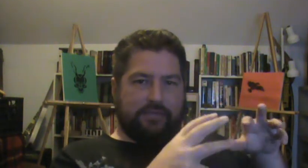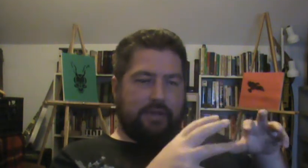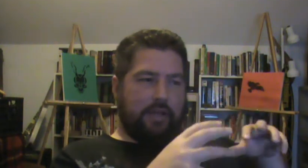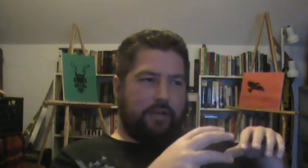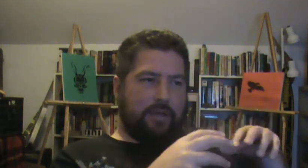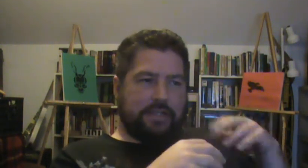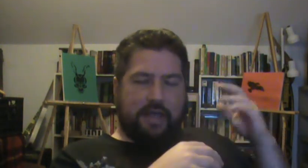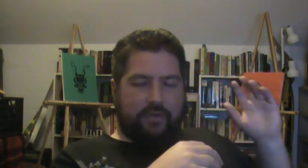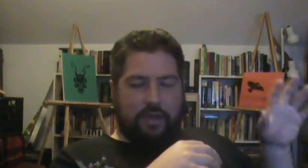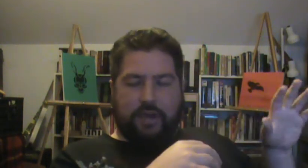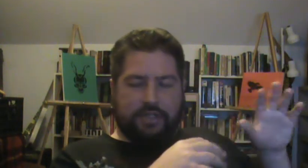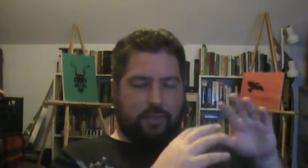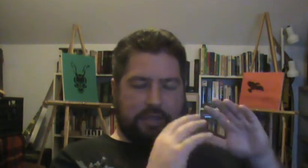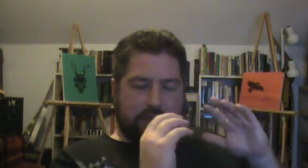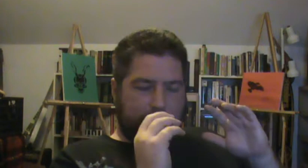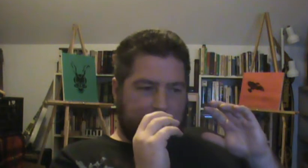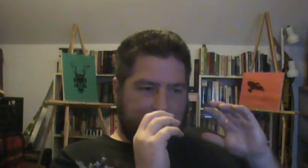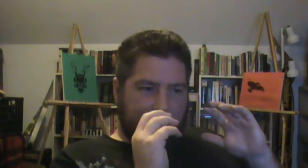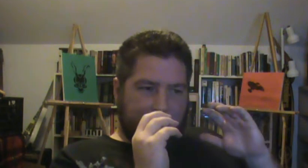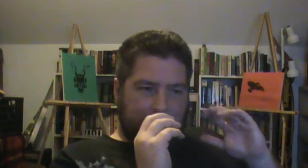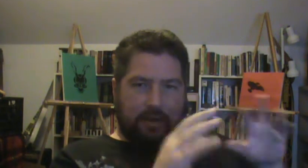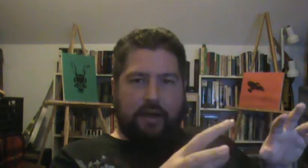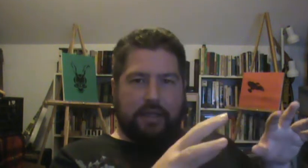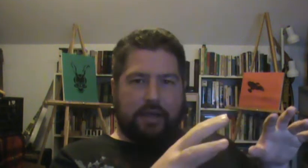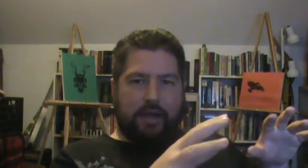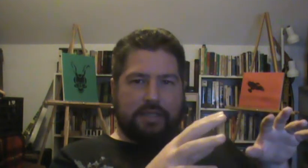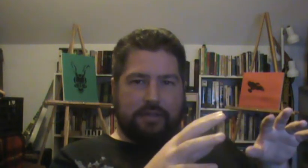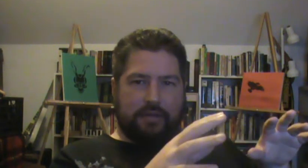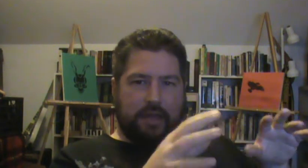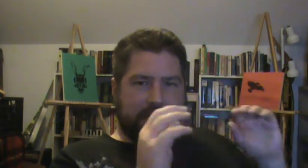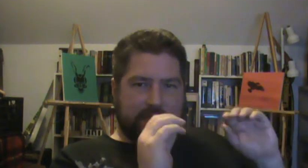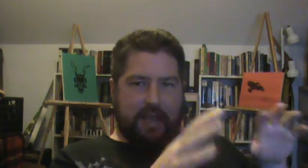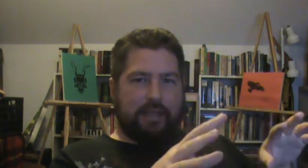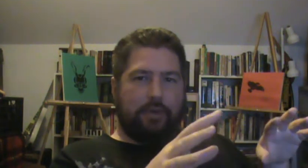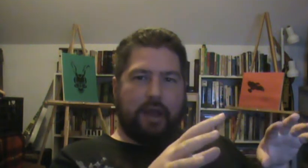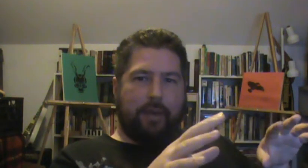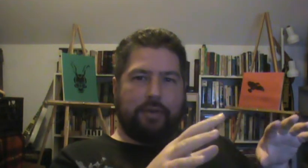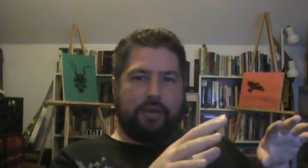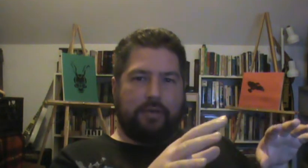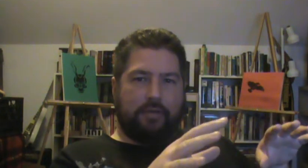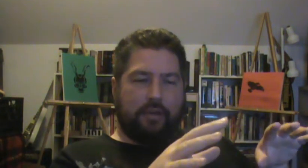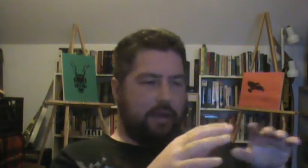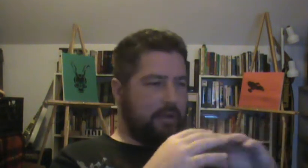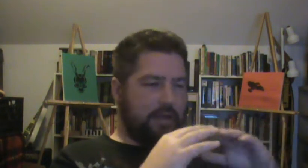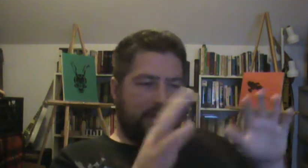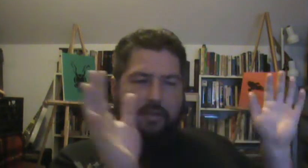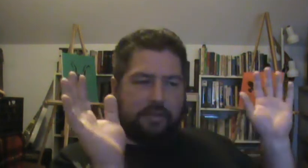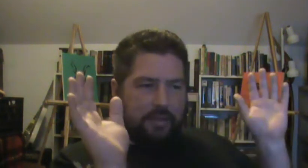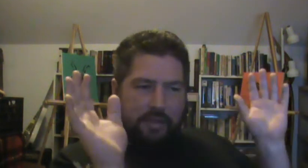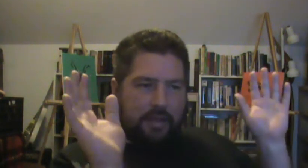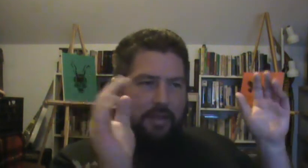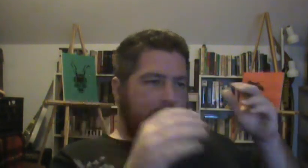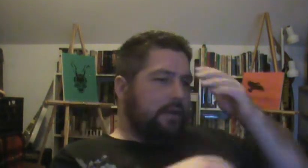video because that video I just wanted to be uncut, exactly what happened, I'm not going to